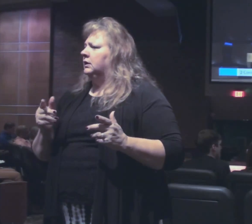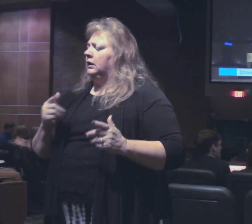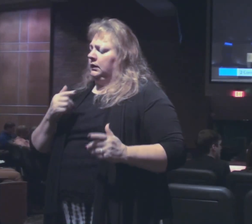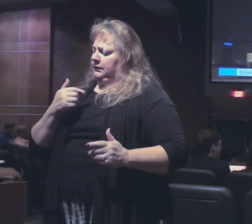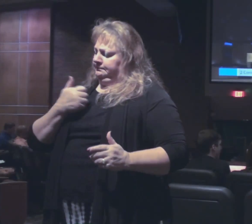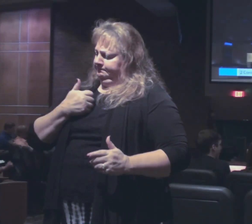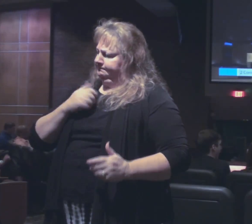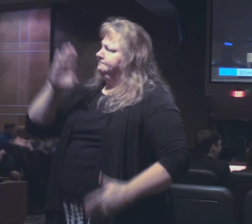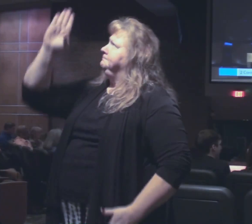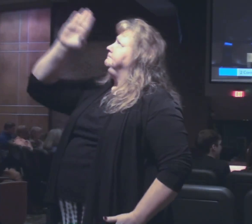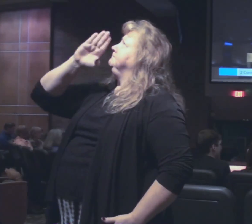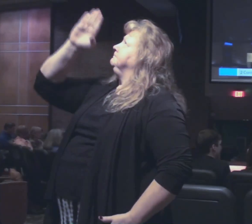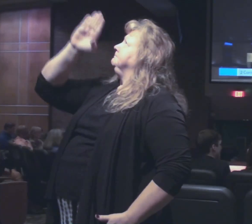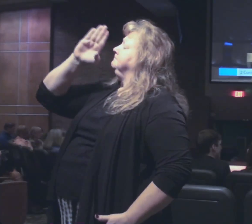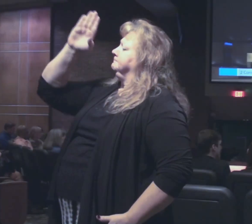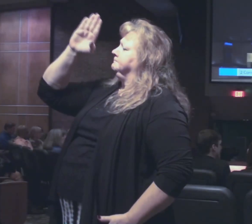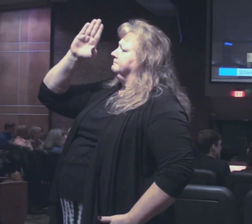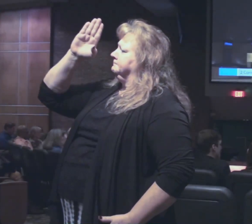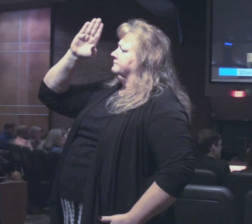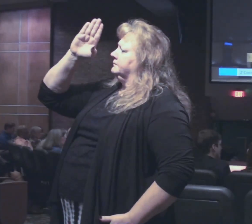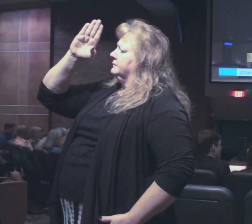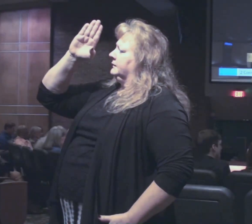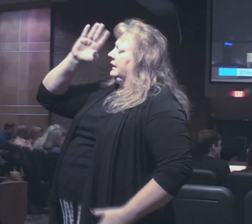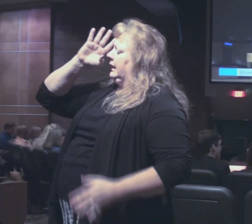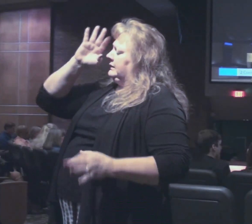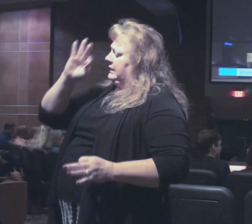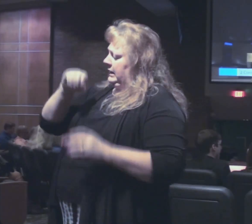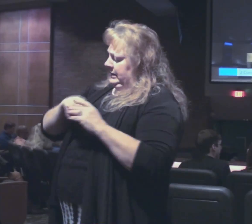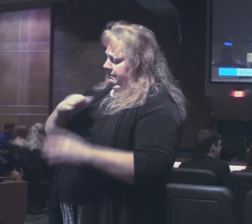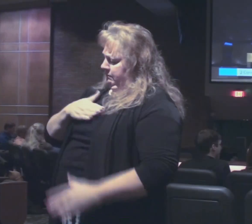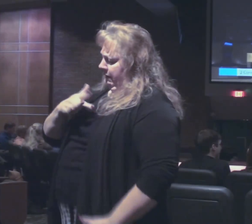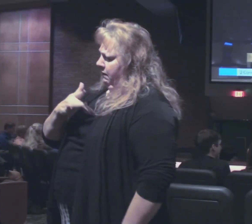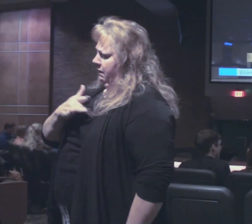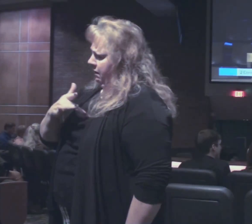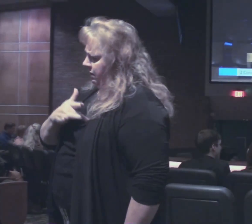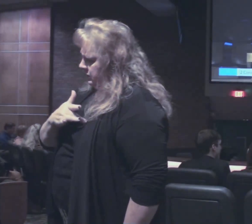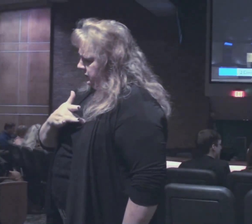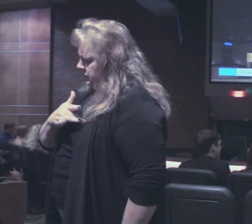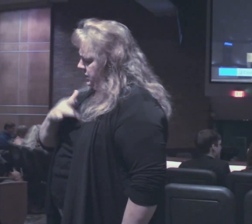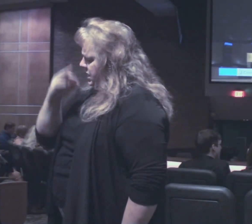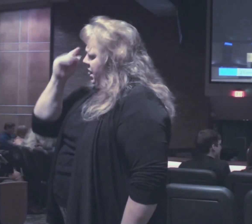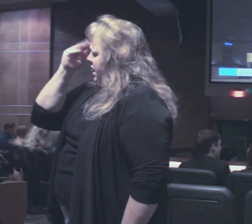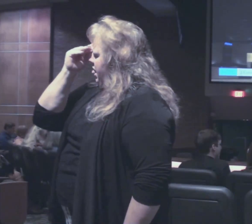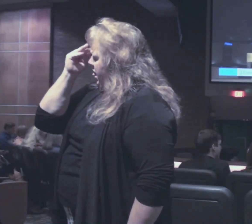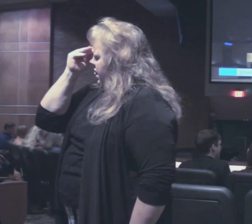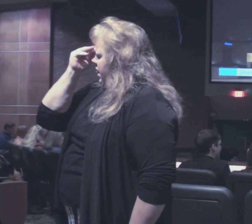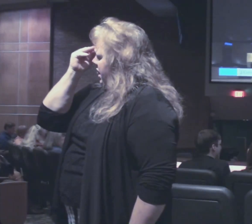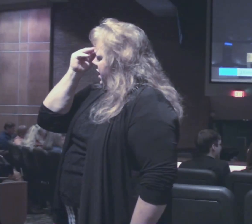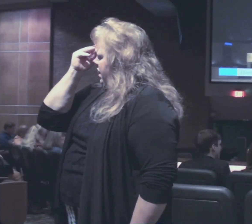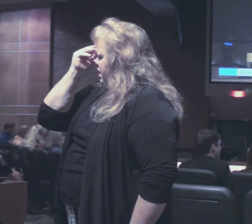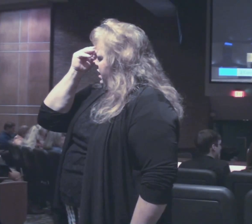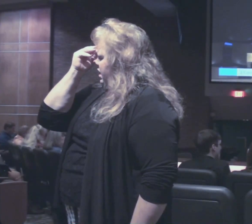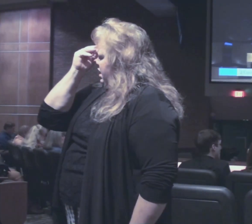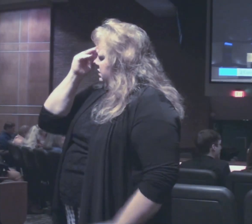You purpose in your heart. You decide in your heart. You give thought and consideration